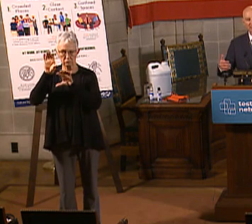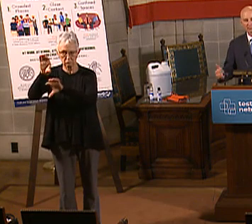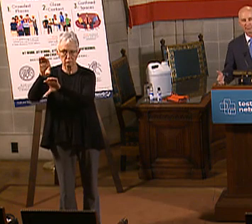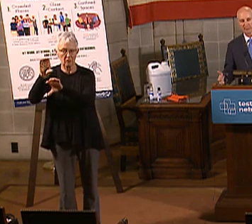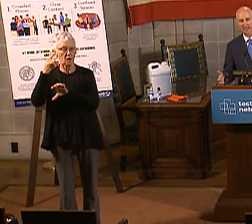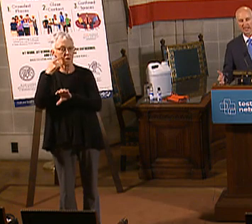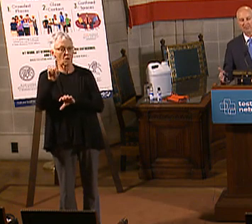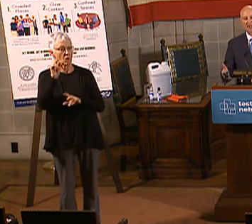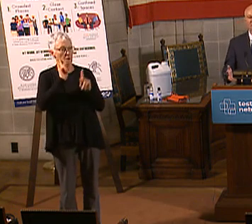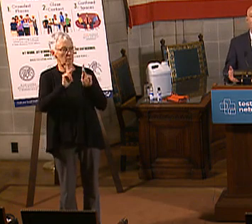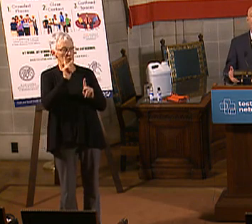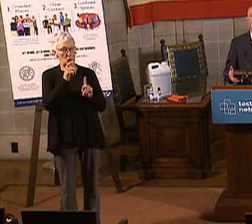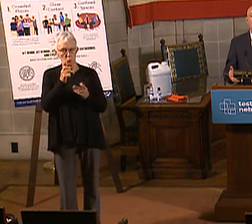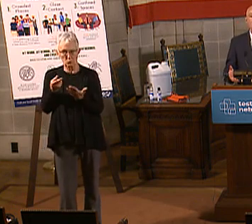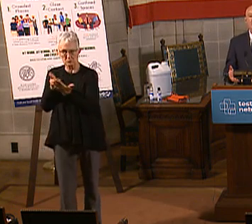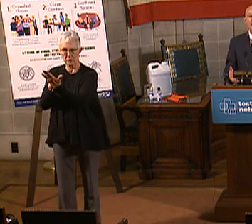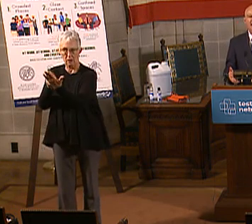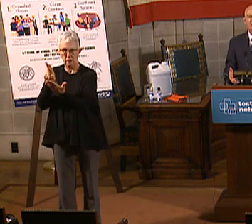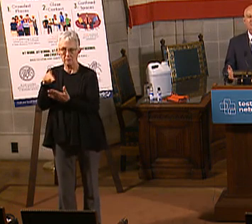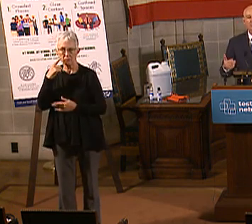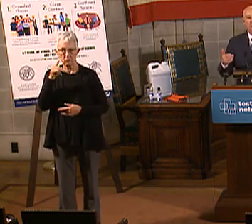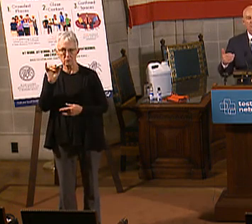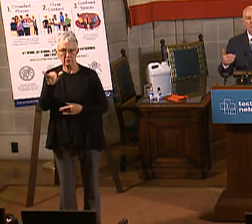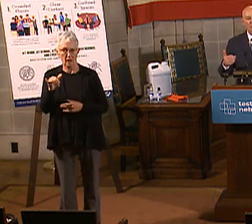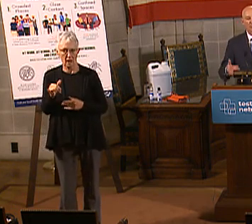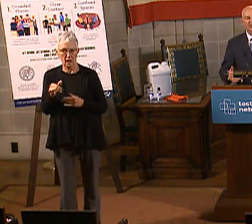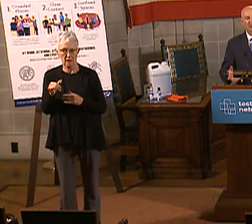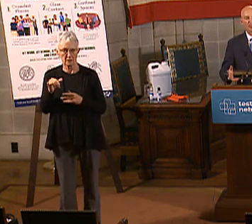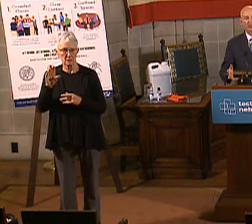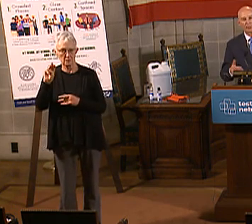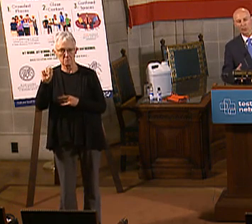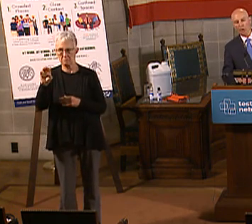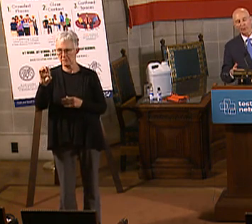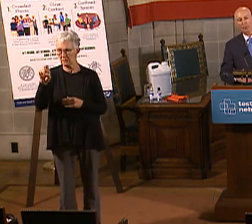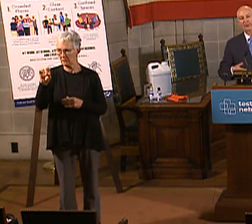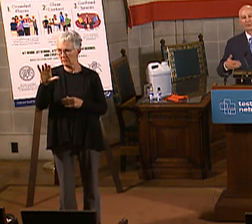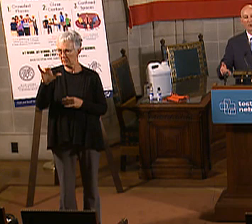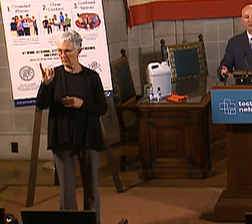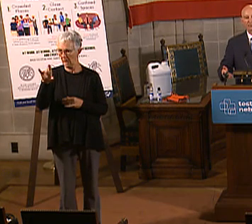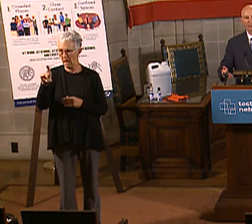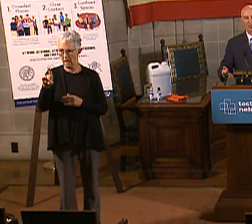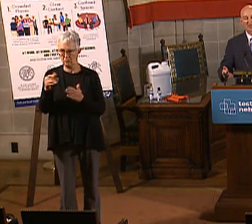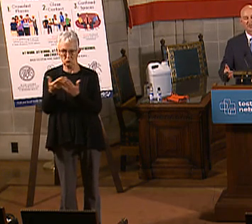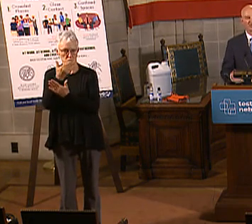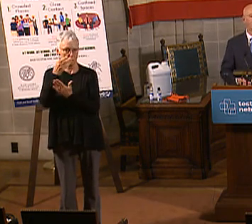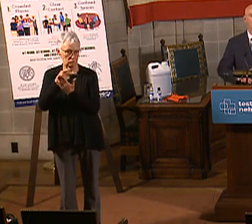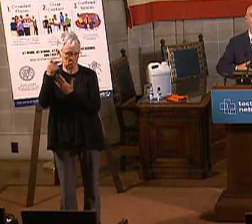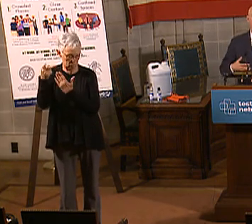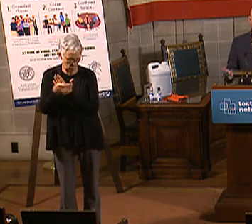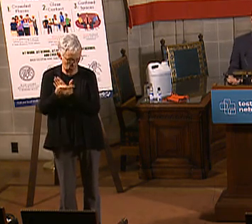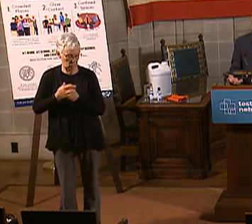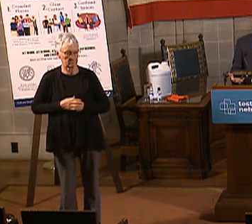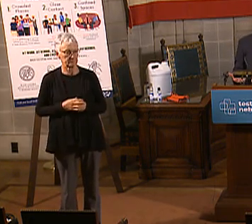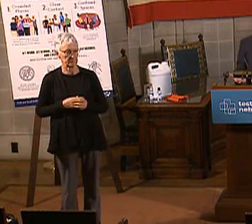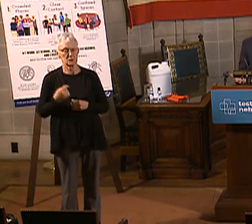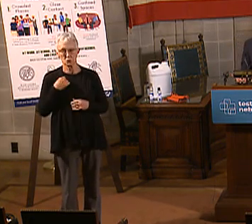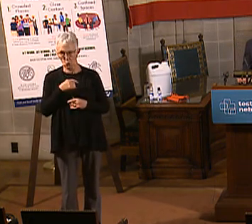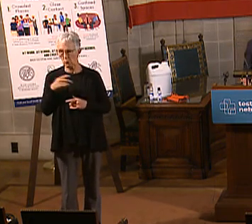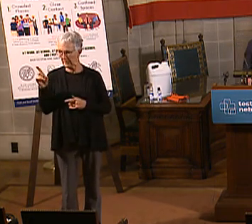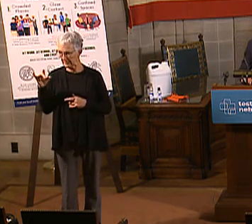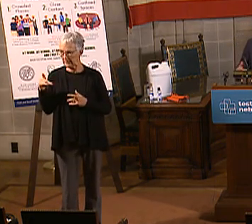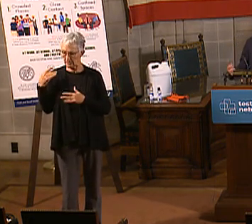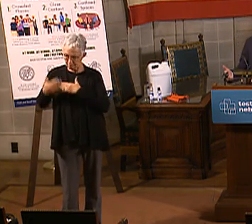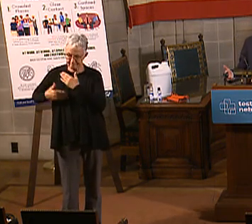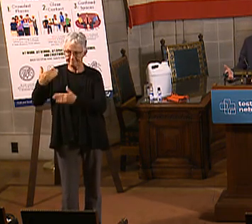for Medicaid expansion. And we were getting ready. We were working our way through the process, developing all the systems and so